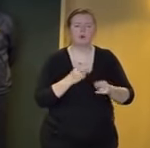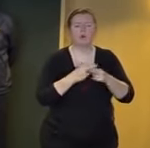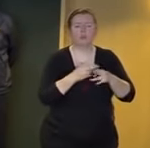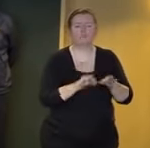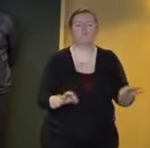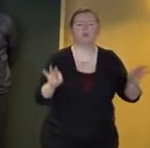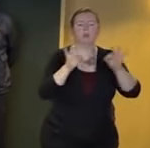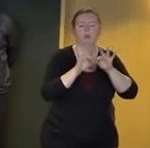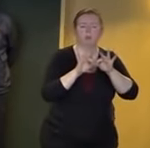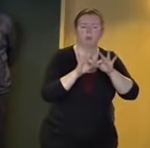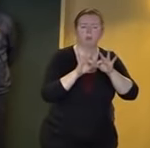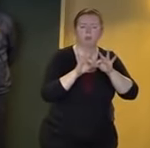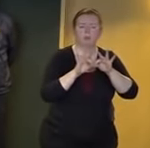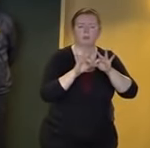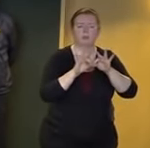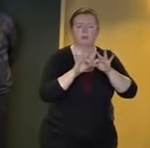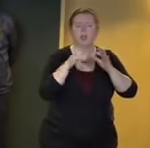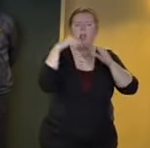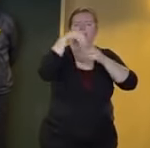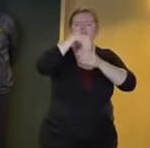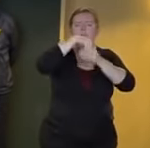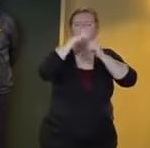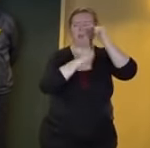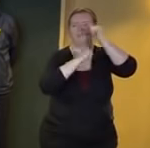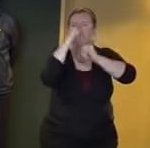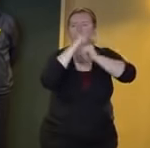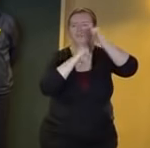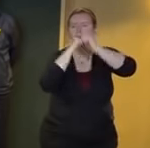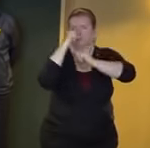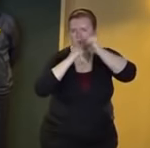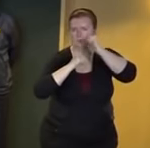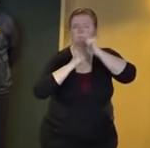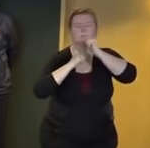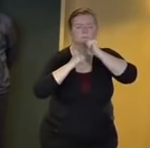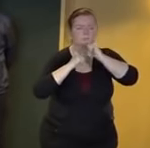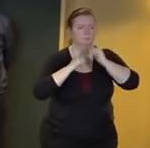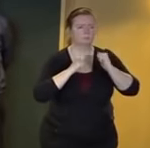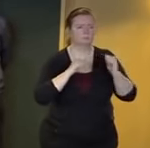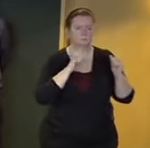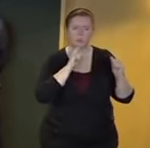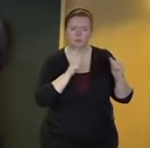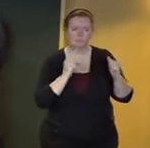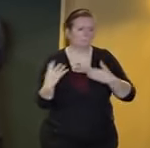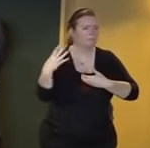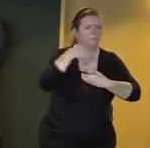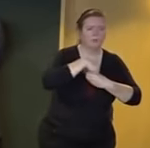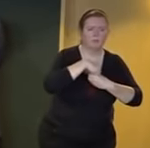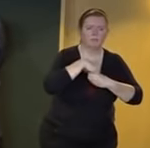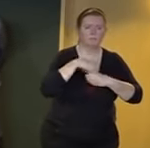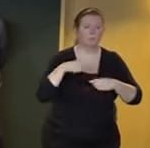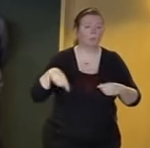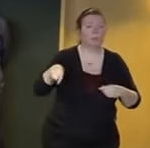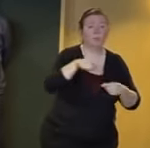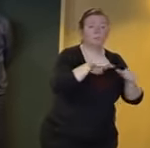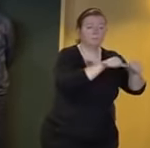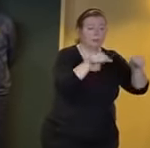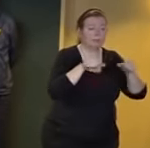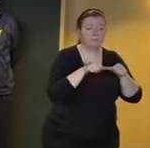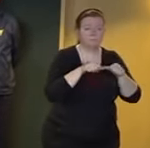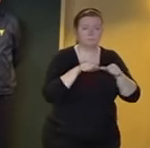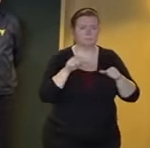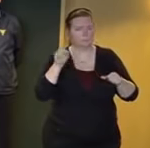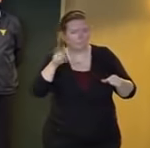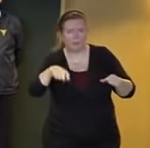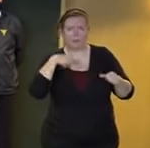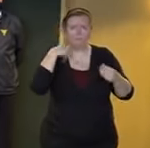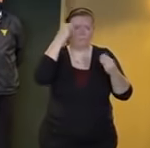that all 17 critical infrastructure sectors that represent are represented here in the state of new jersey have the information they need to secure their facilities